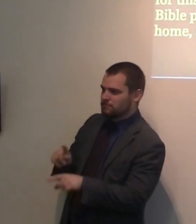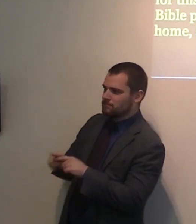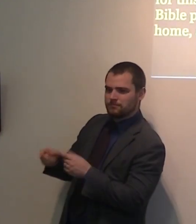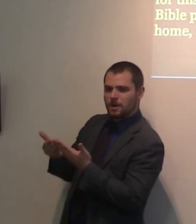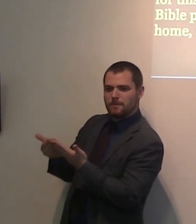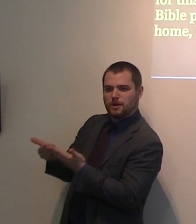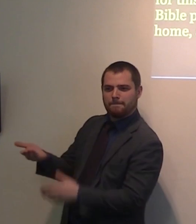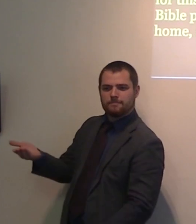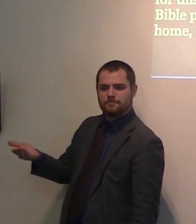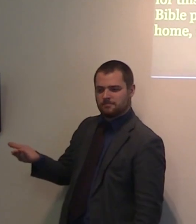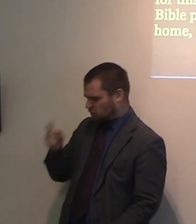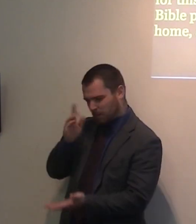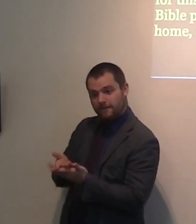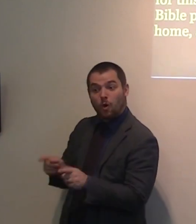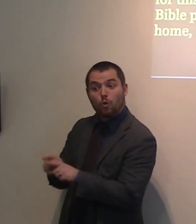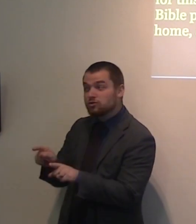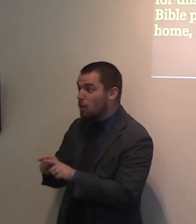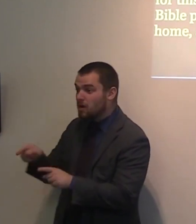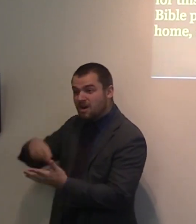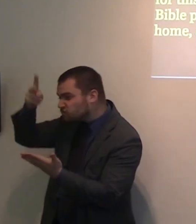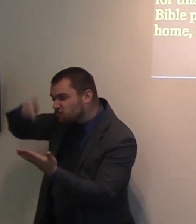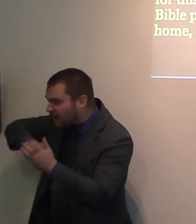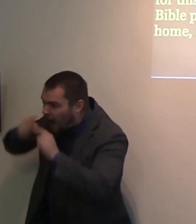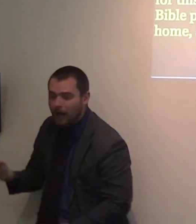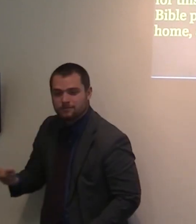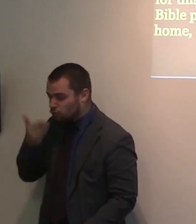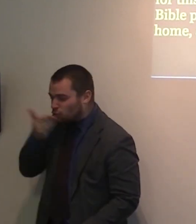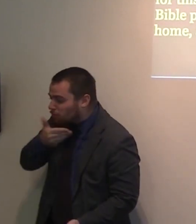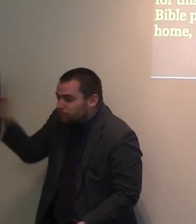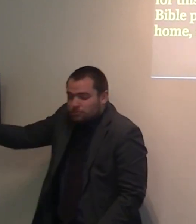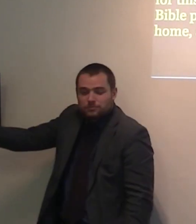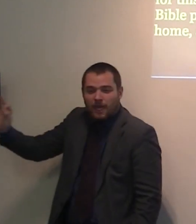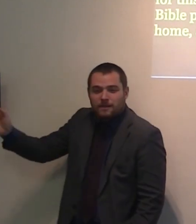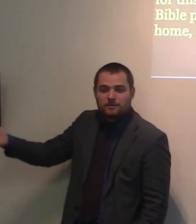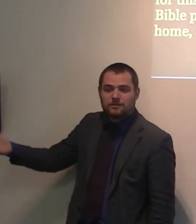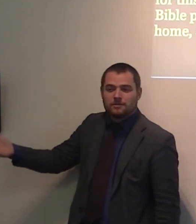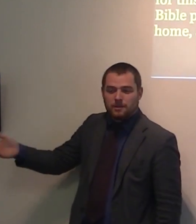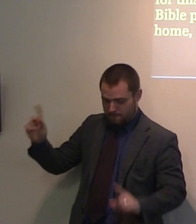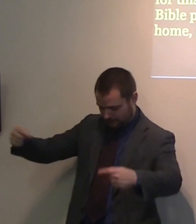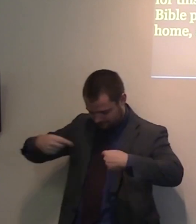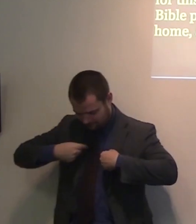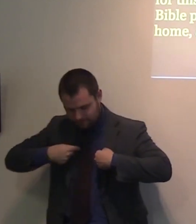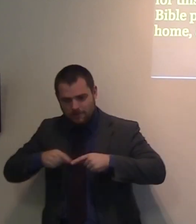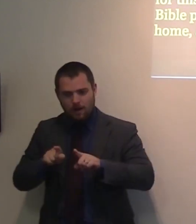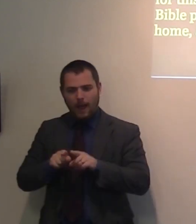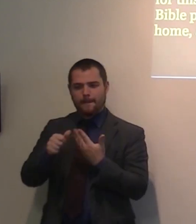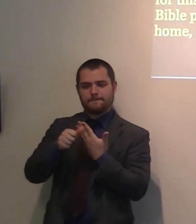even read. They have never been to school. But you see, you are an open Bible for many people. They